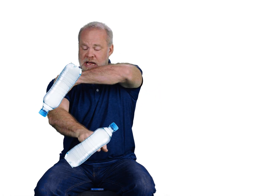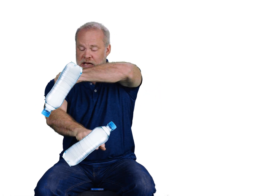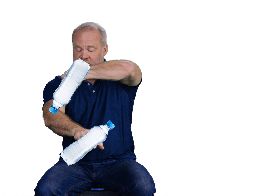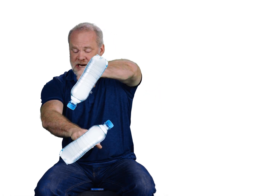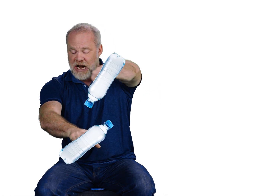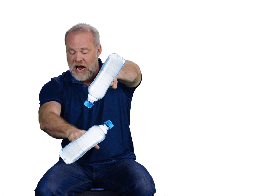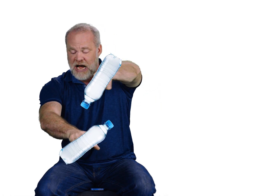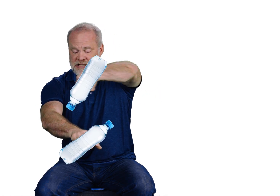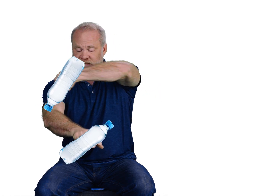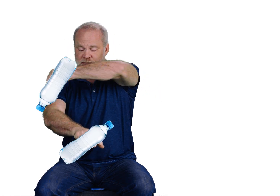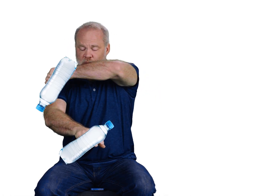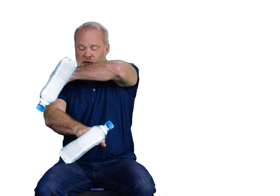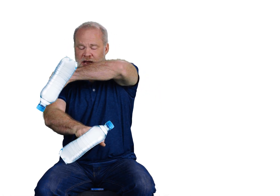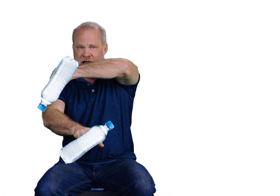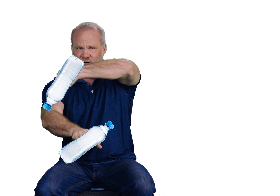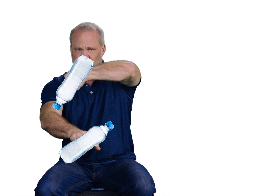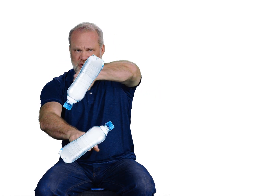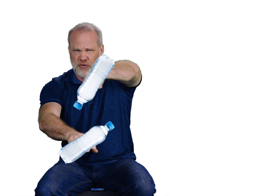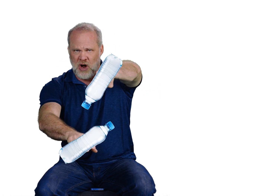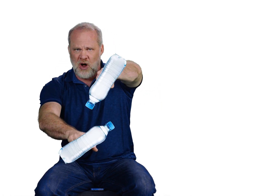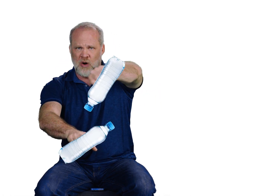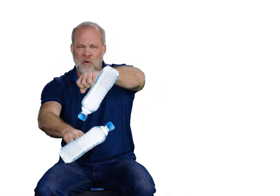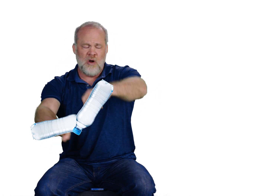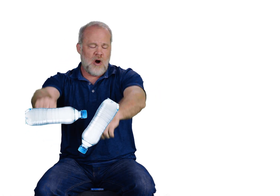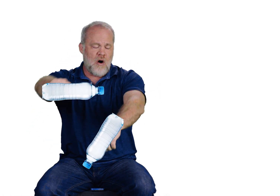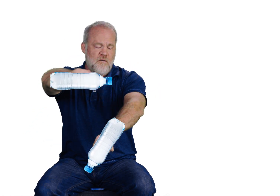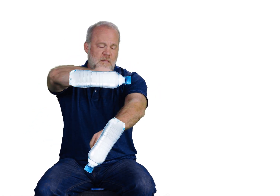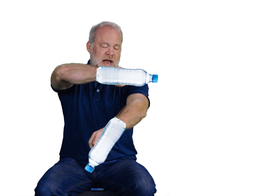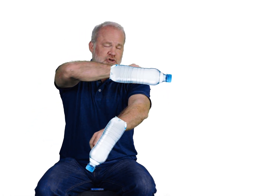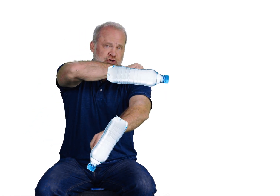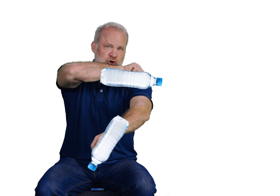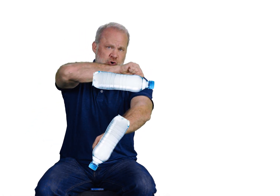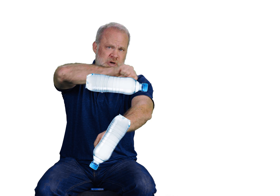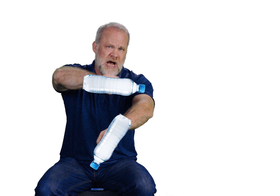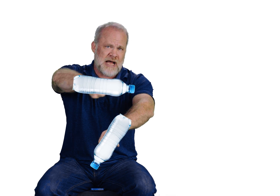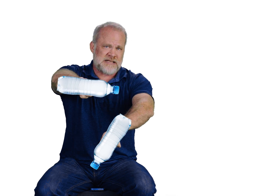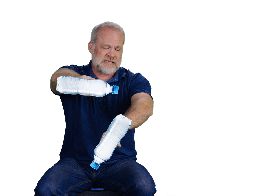cuts. I'm pouring that H2O over my two cuts.